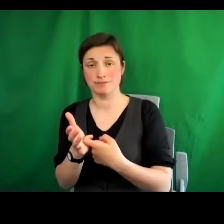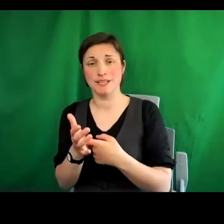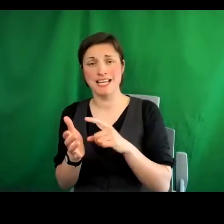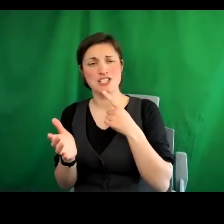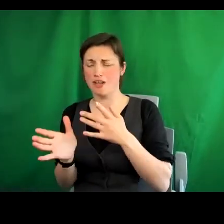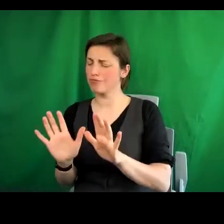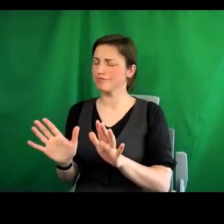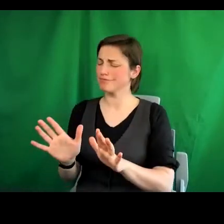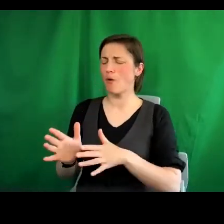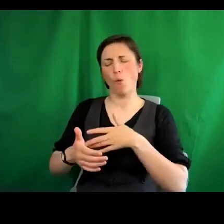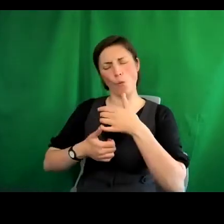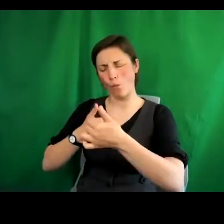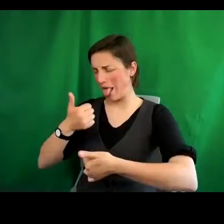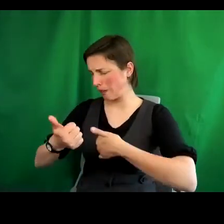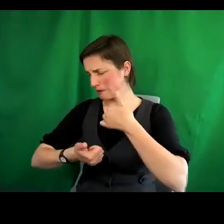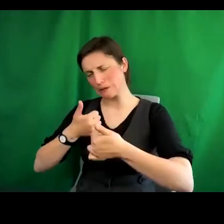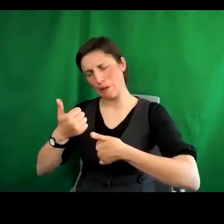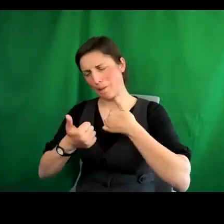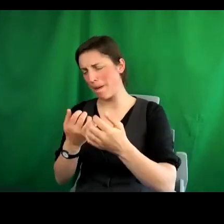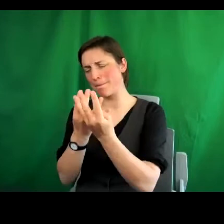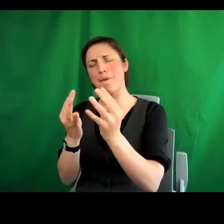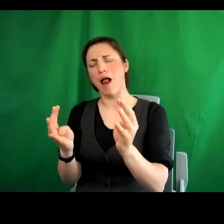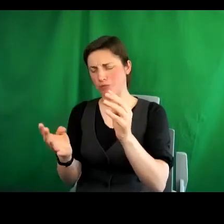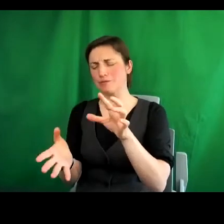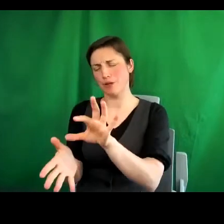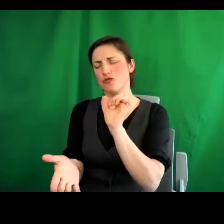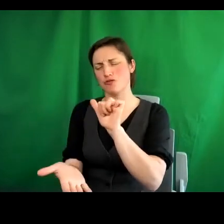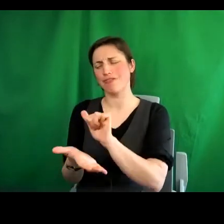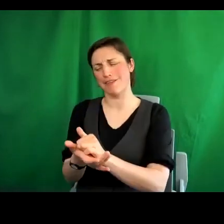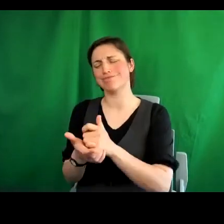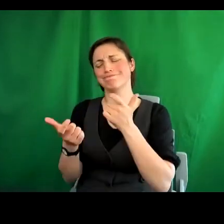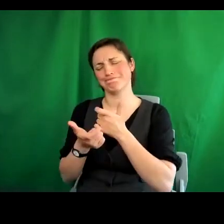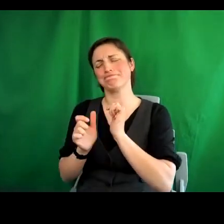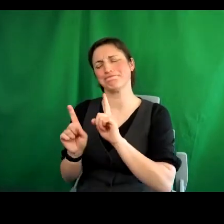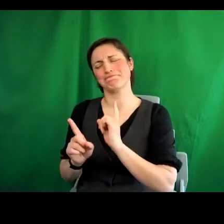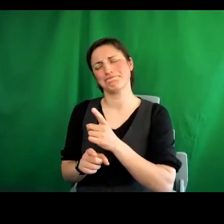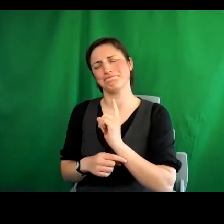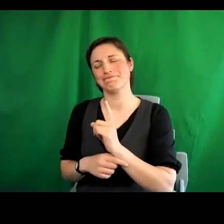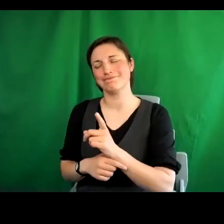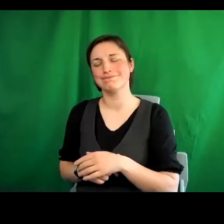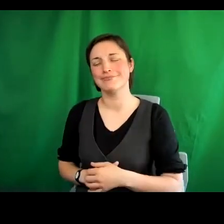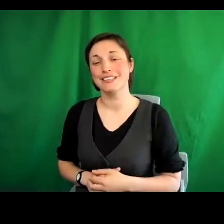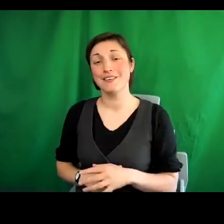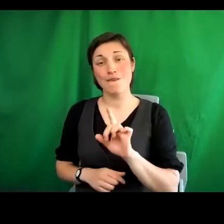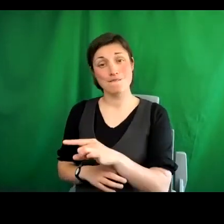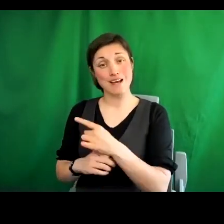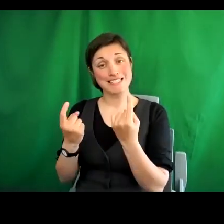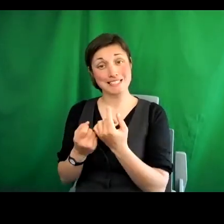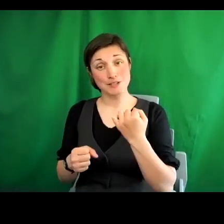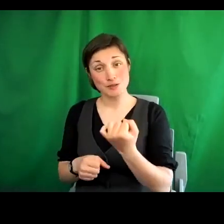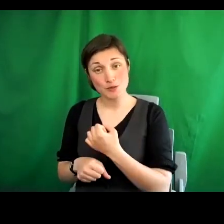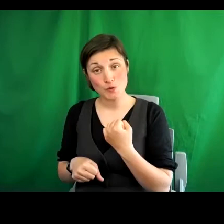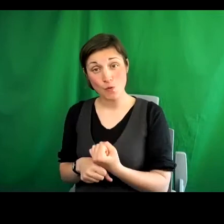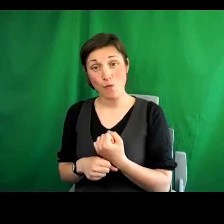done, Alan, you know, Parliament made a good choice. Ha ha. Do you know the first thing you should do now that you're in this